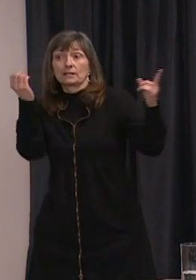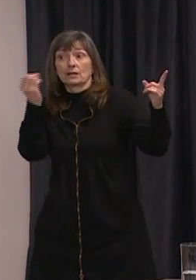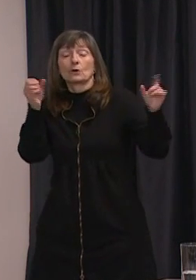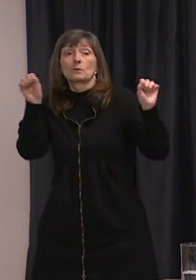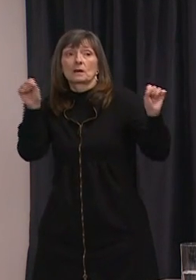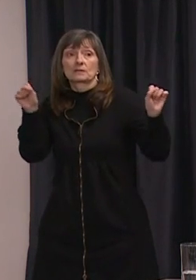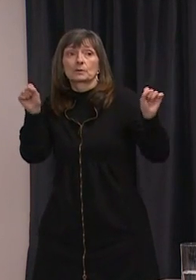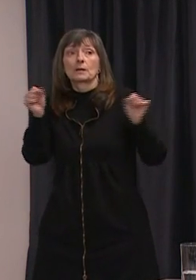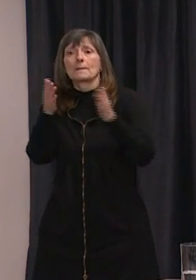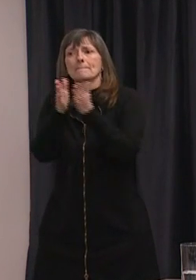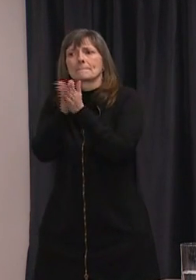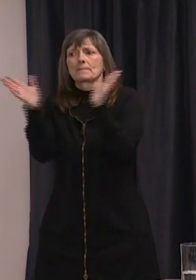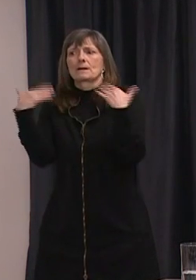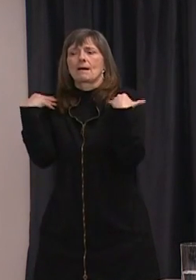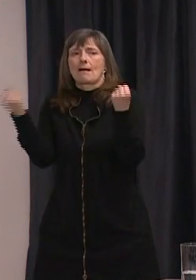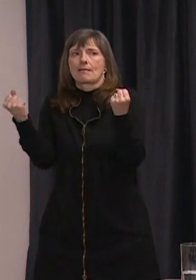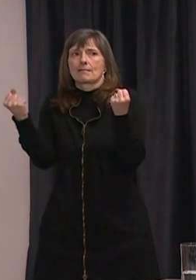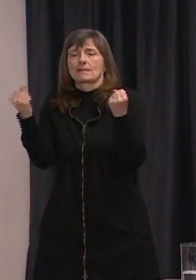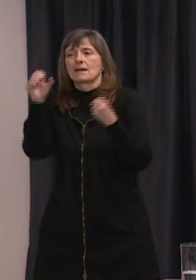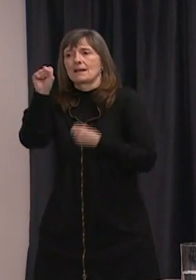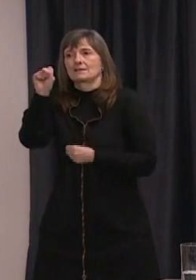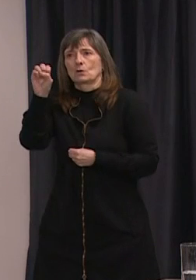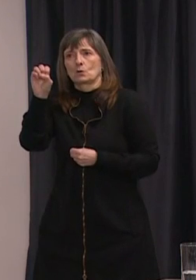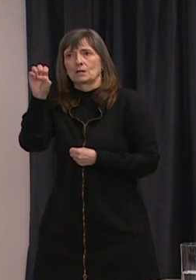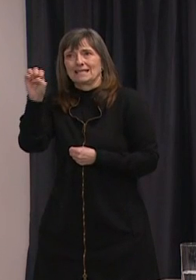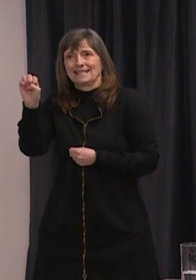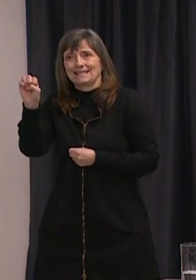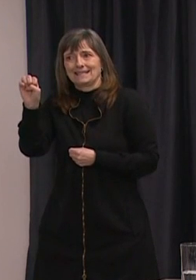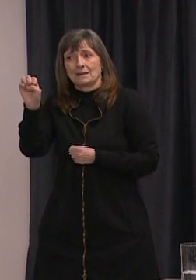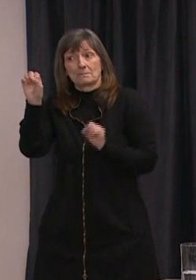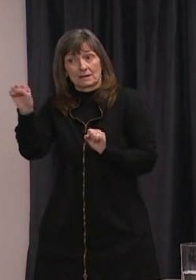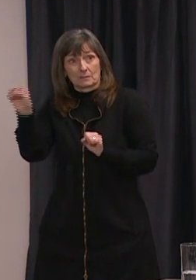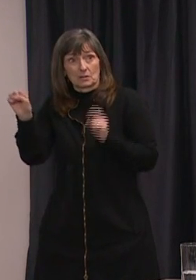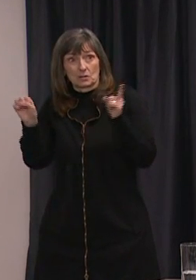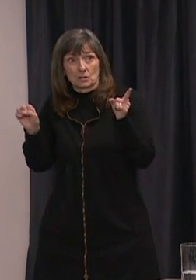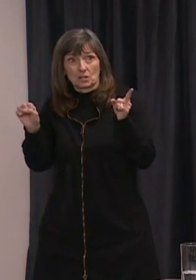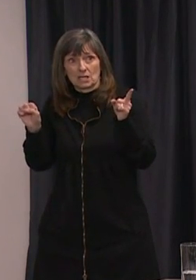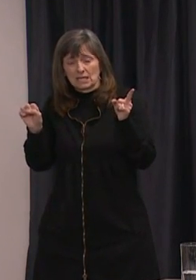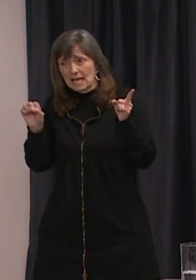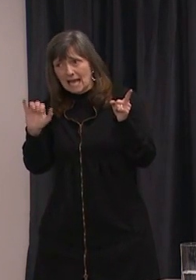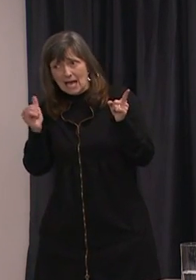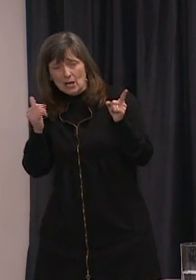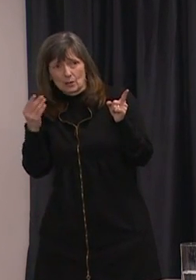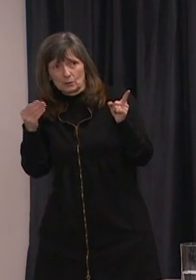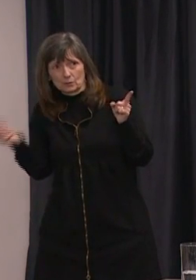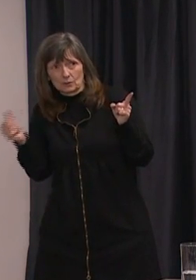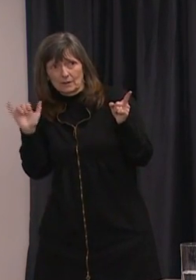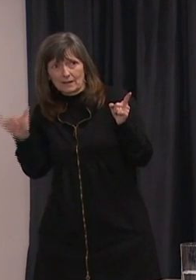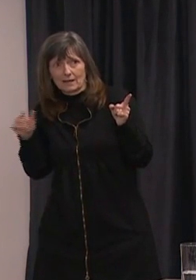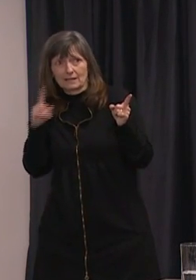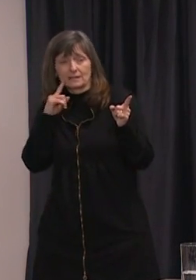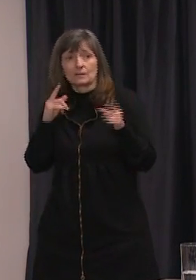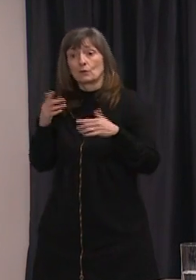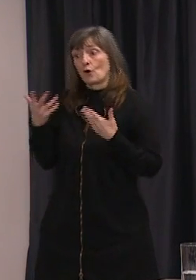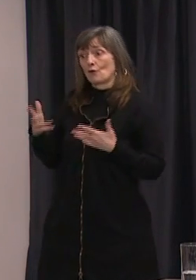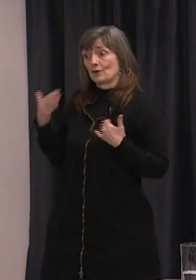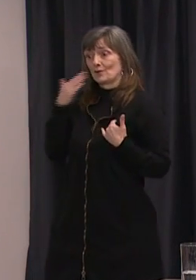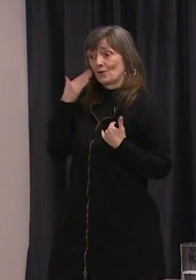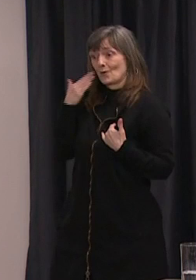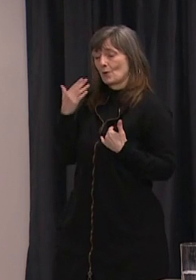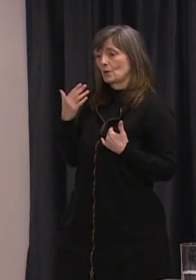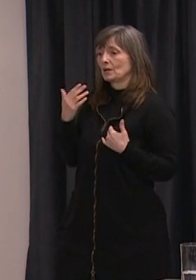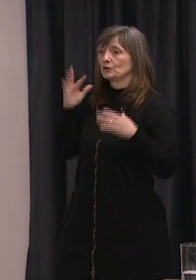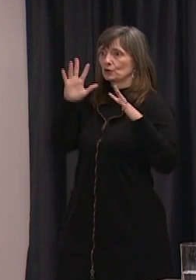a public health state of emergency have we spoken with finance as to how people are going to be able to cope through this we already know we had a two-week break during